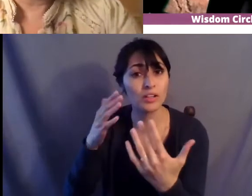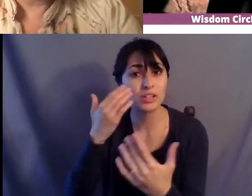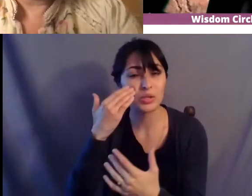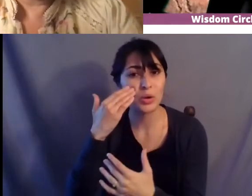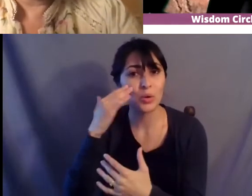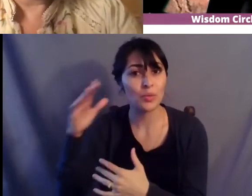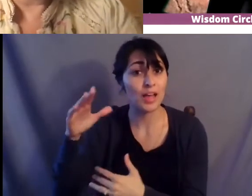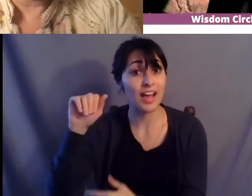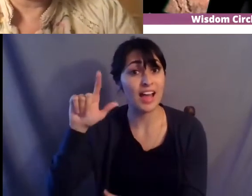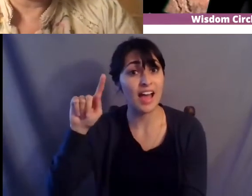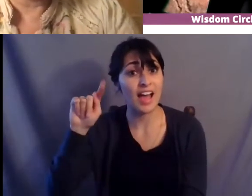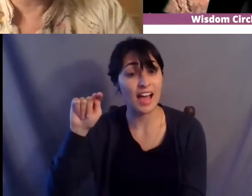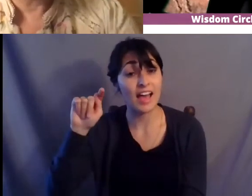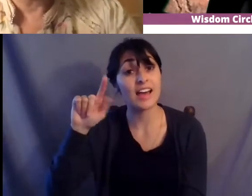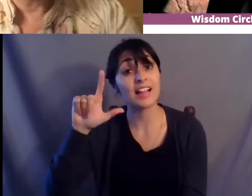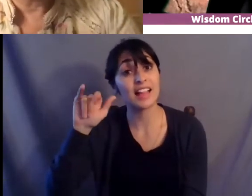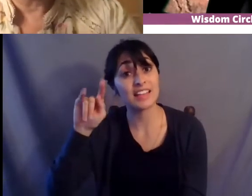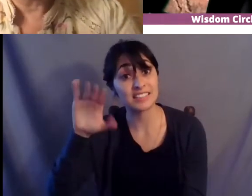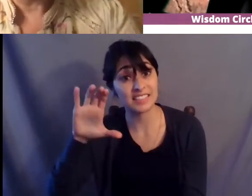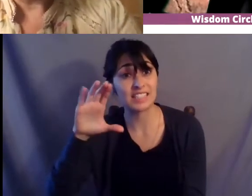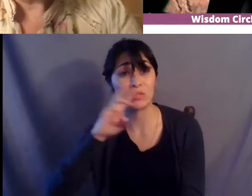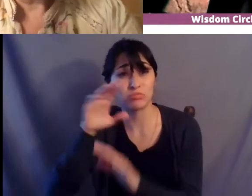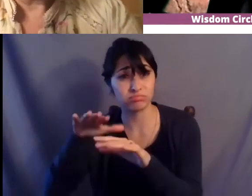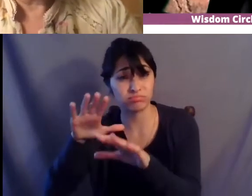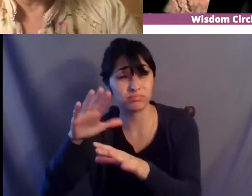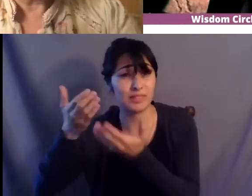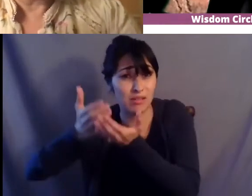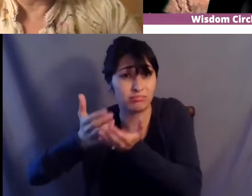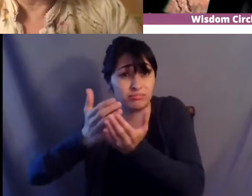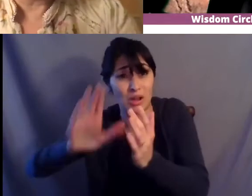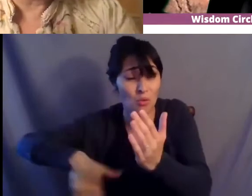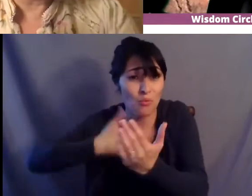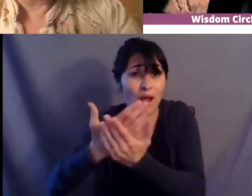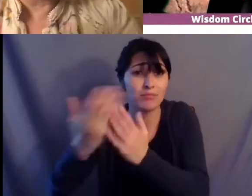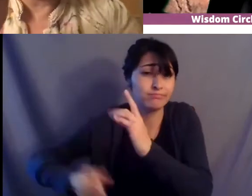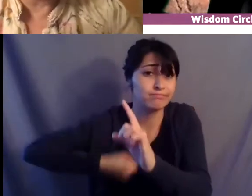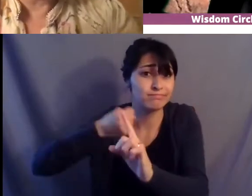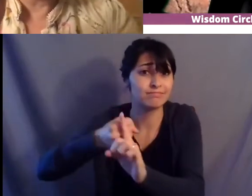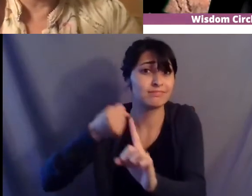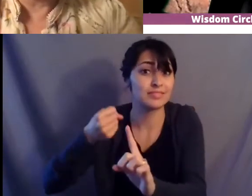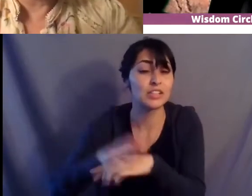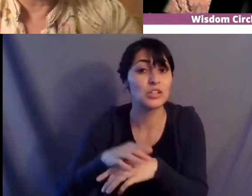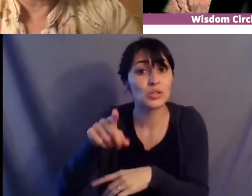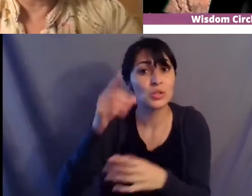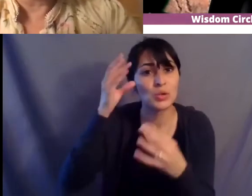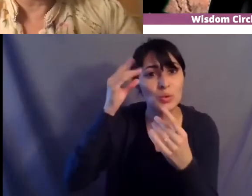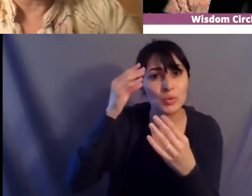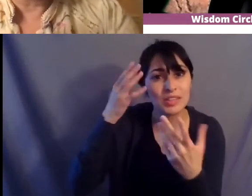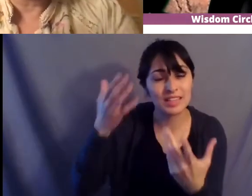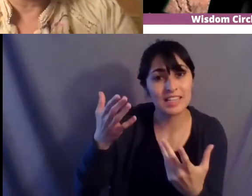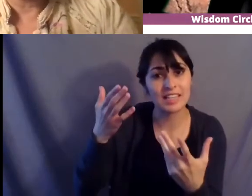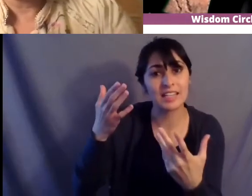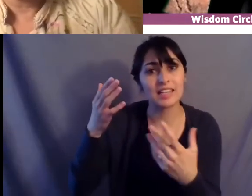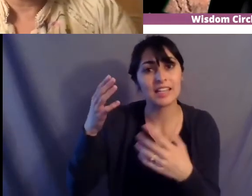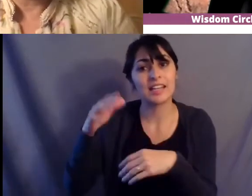people and that's even like by the time you get to like people think about like hodinosaunee mohawk as east coast but